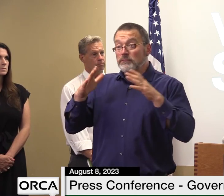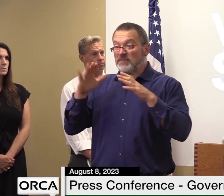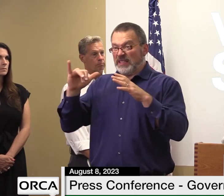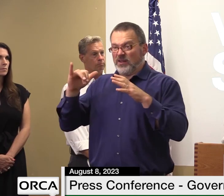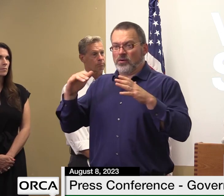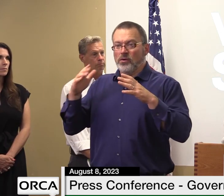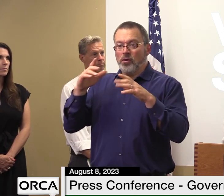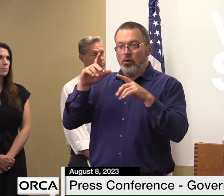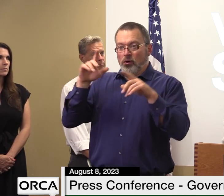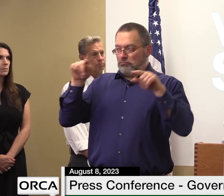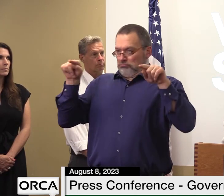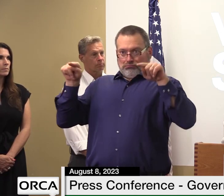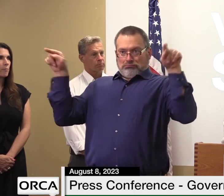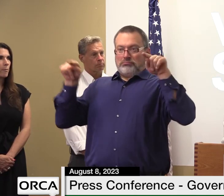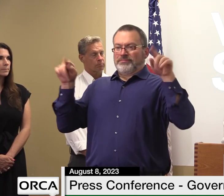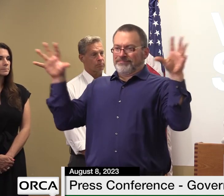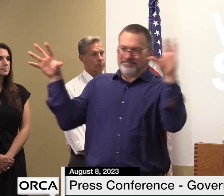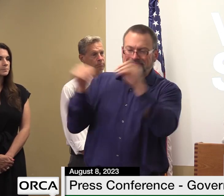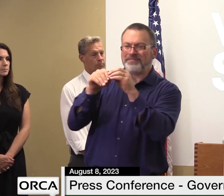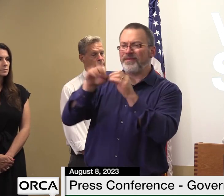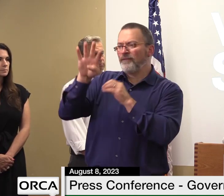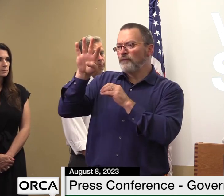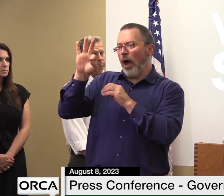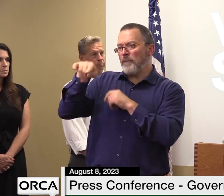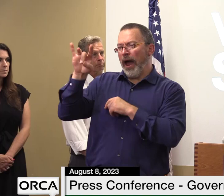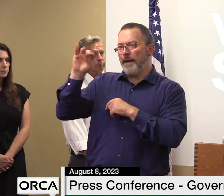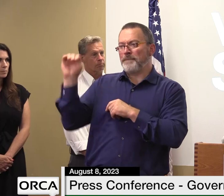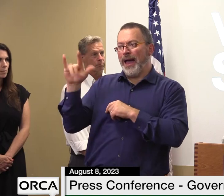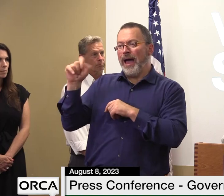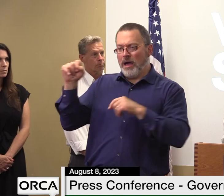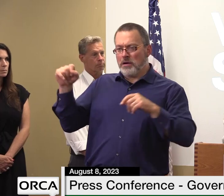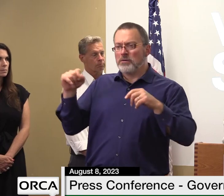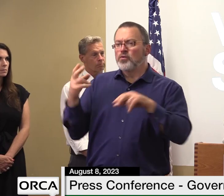miles of the entire length of the lamoille valley rail trail